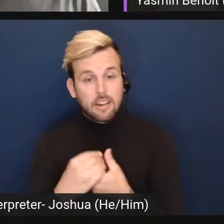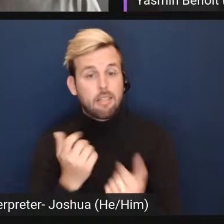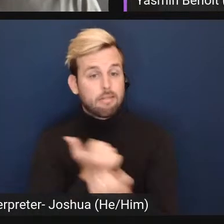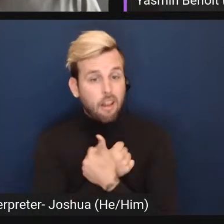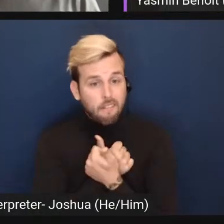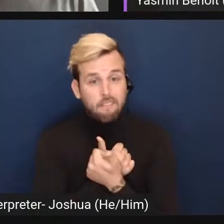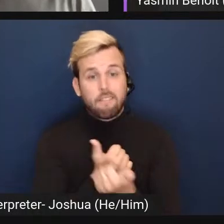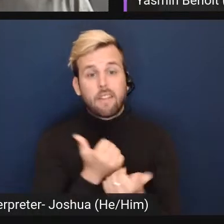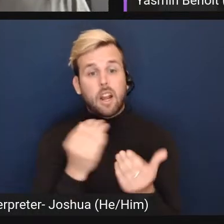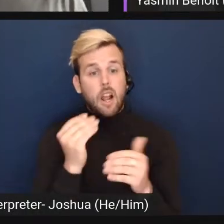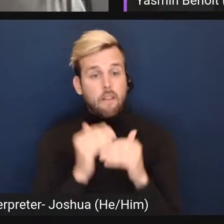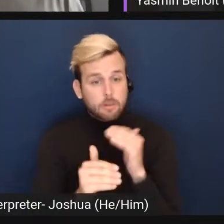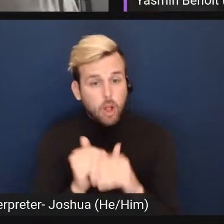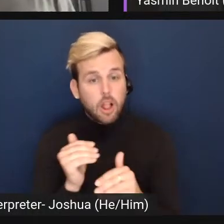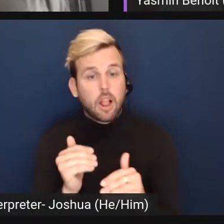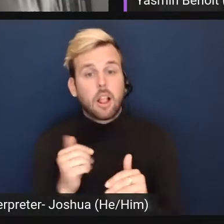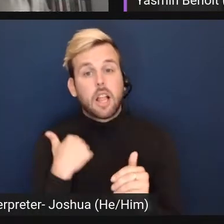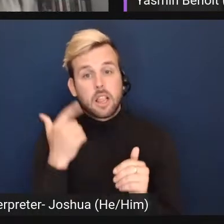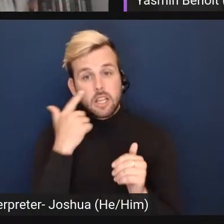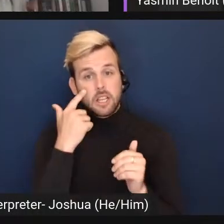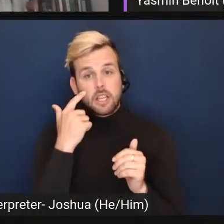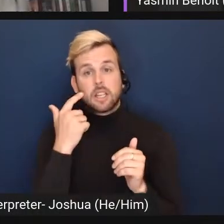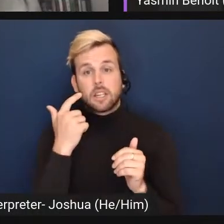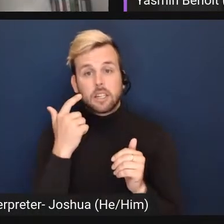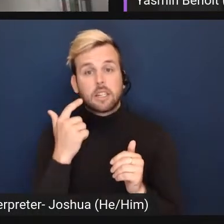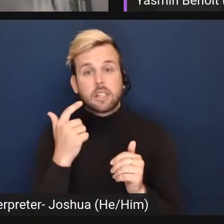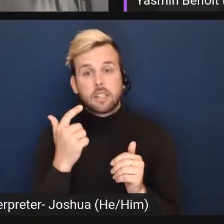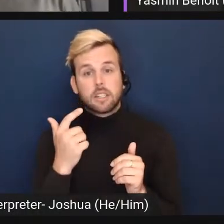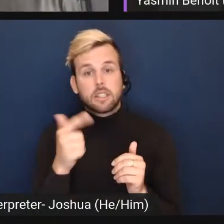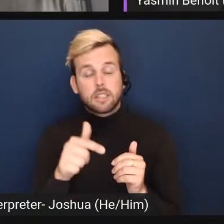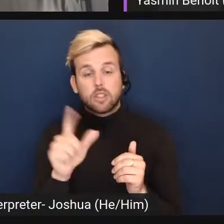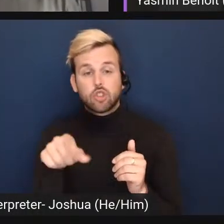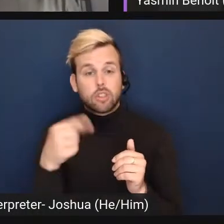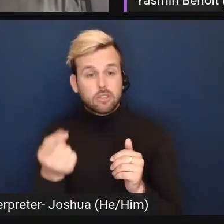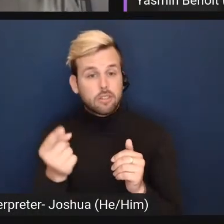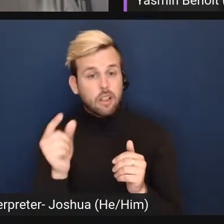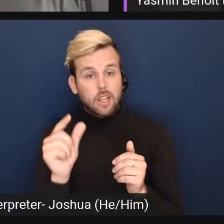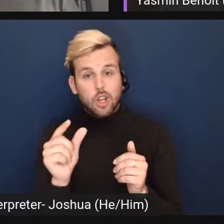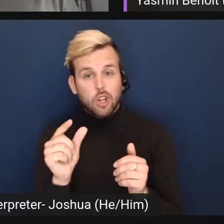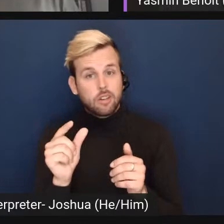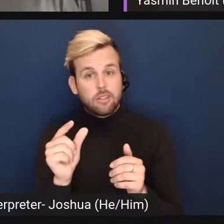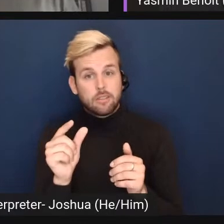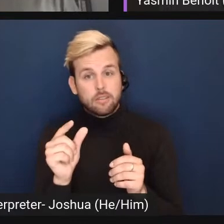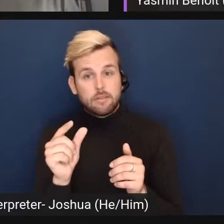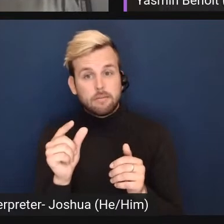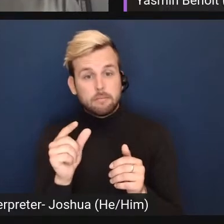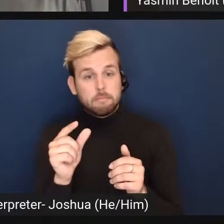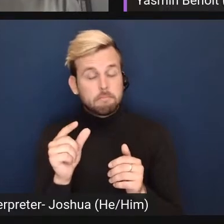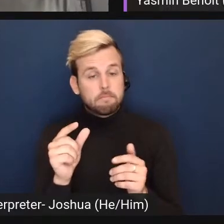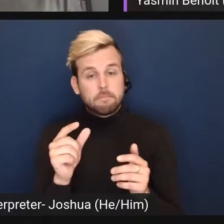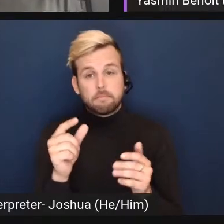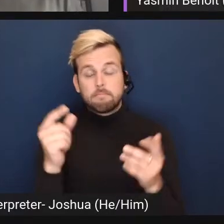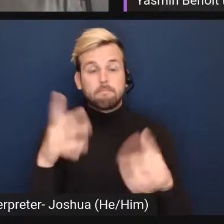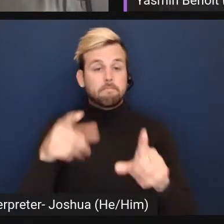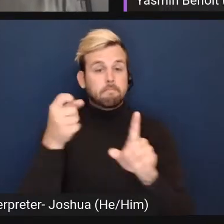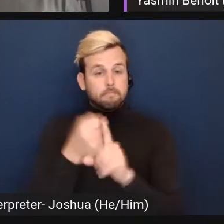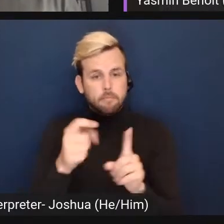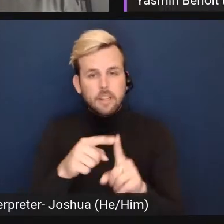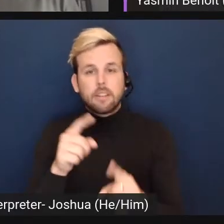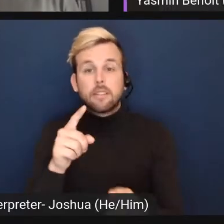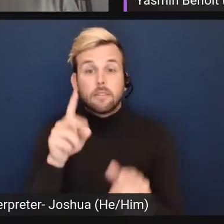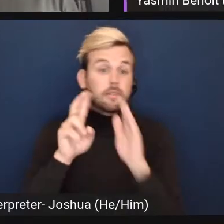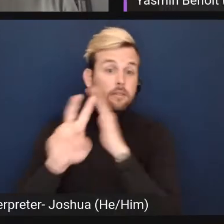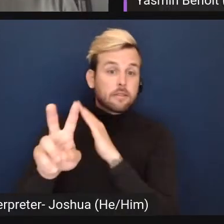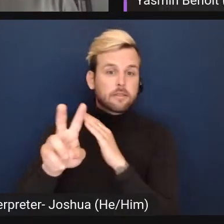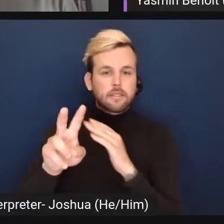loved and comfortable, then I think that, you know, this is just a little, it's just a little blip. And I'm sure that in hindsight, it won't